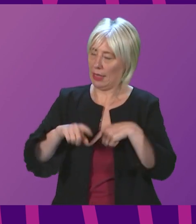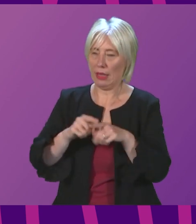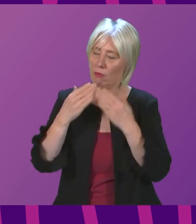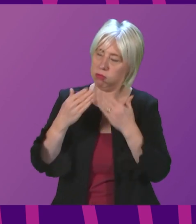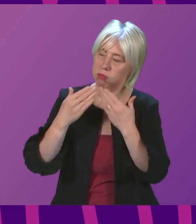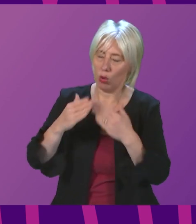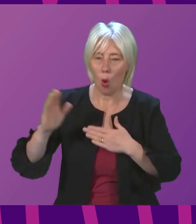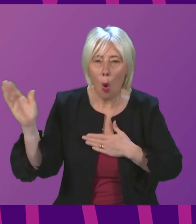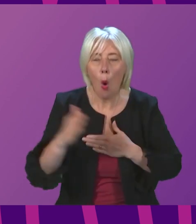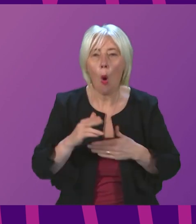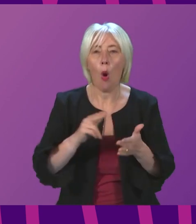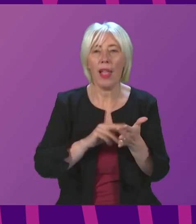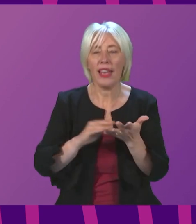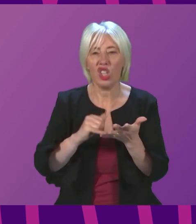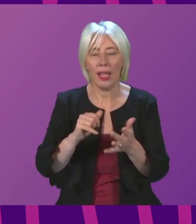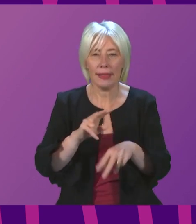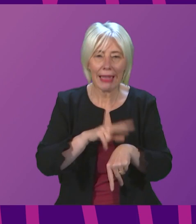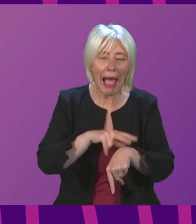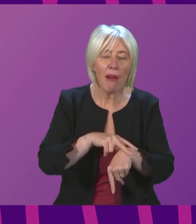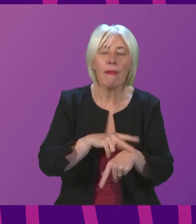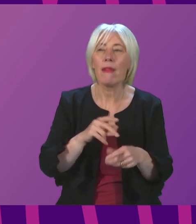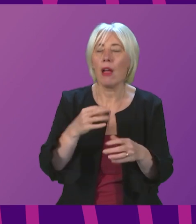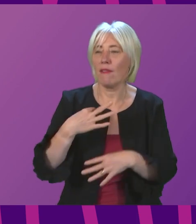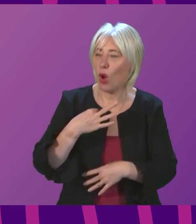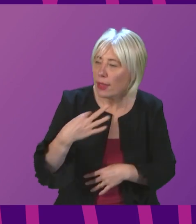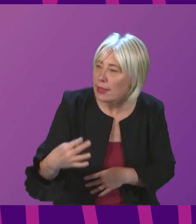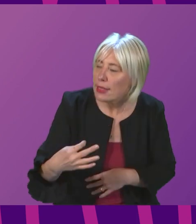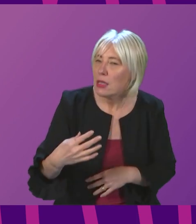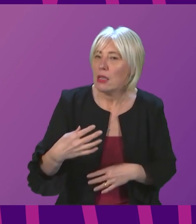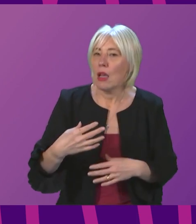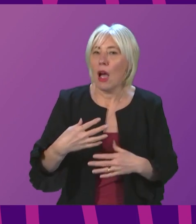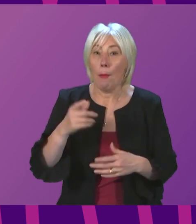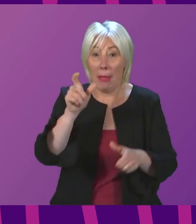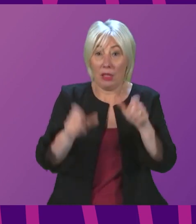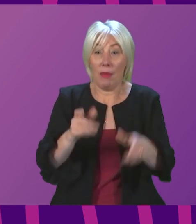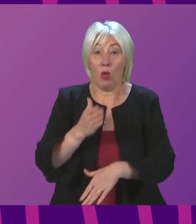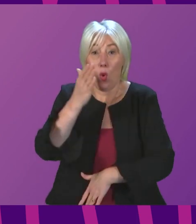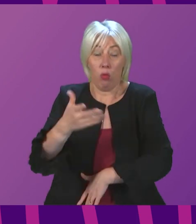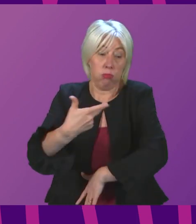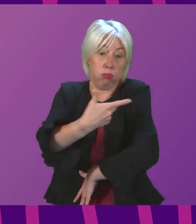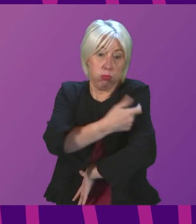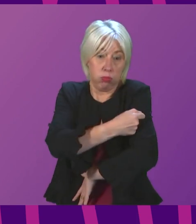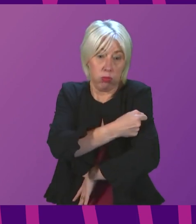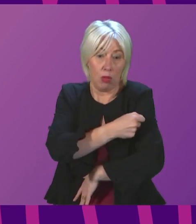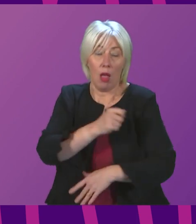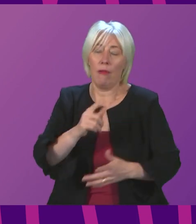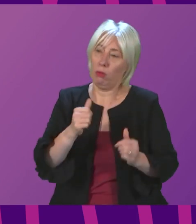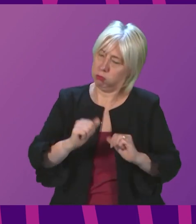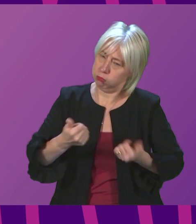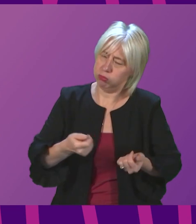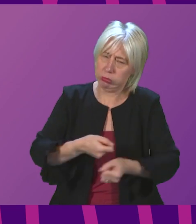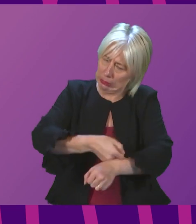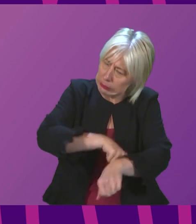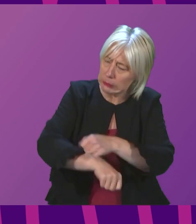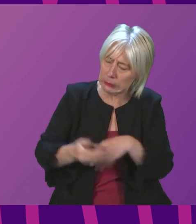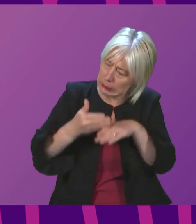NHS staff, every volunteer and every person who has went along to get their booster jag for their stunning and raw efforts that have allowed